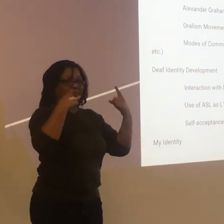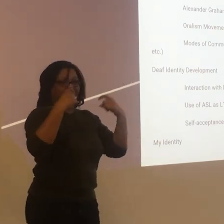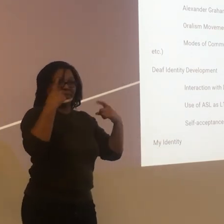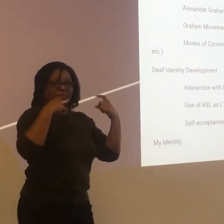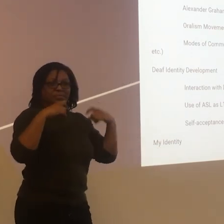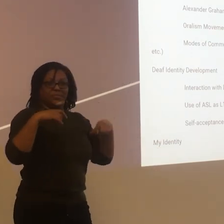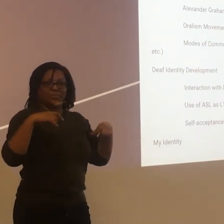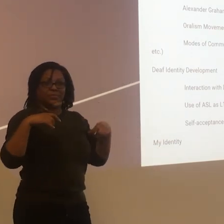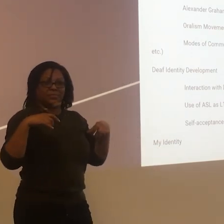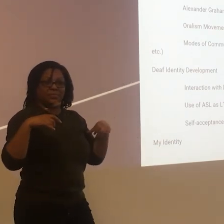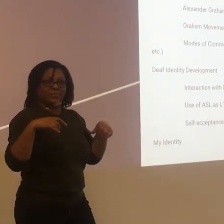Any other questions?